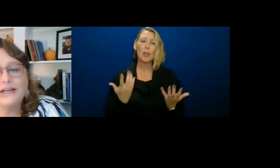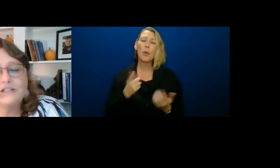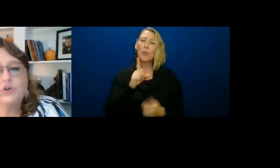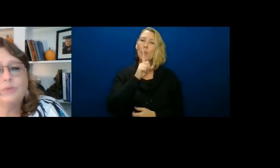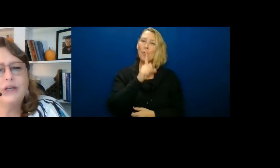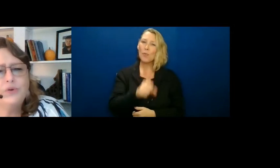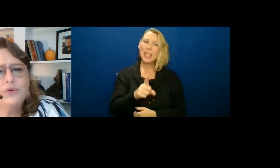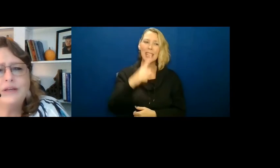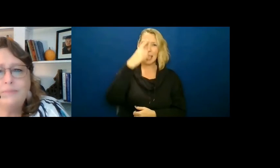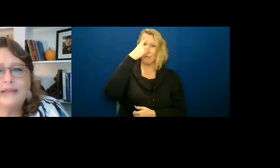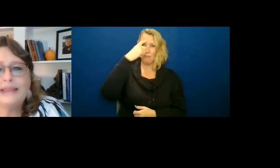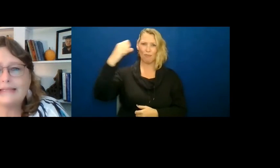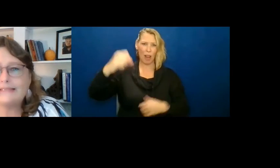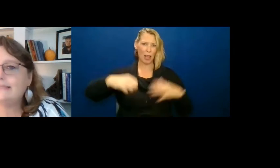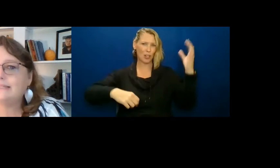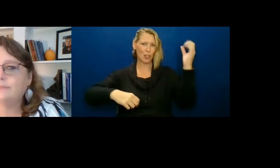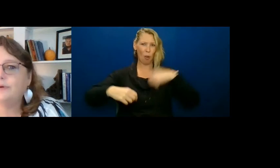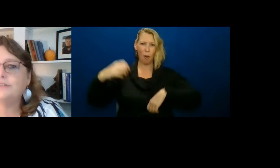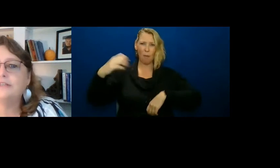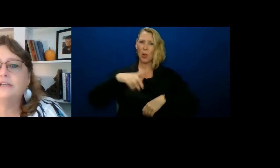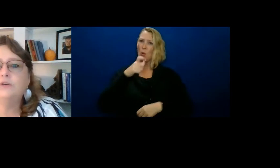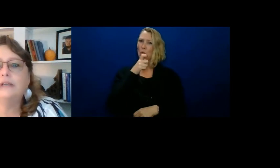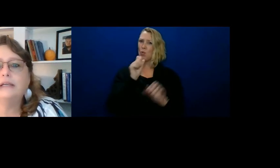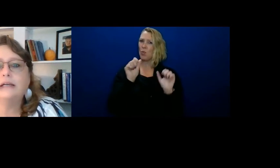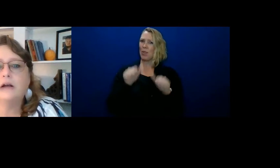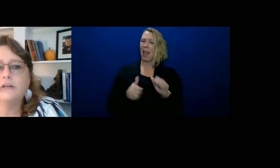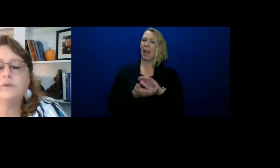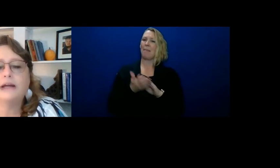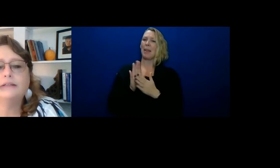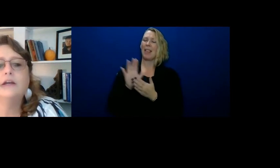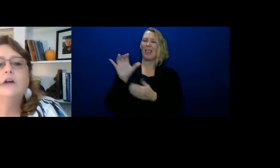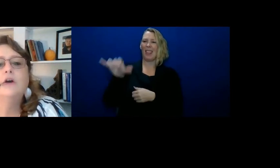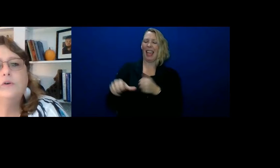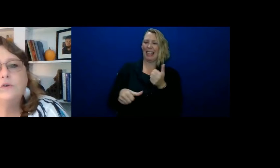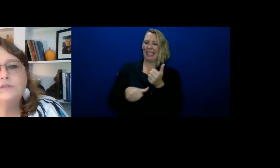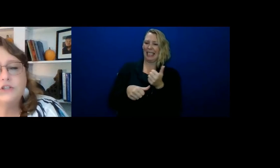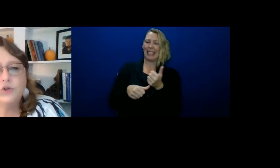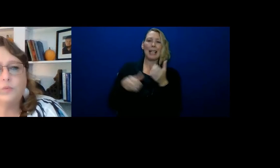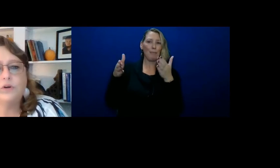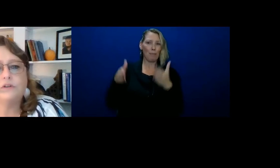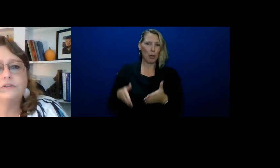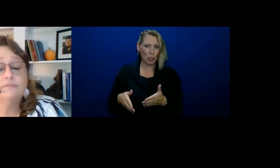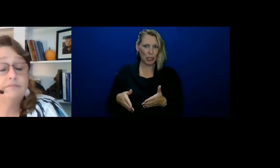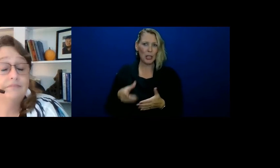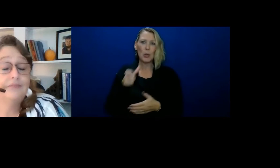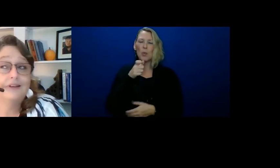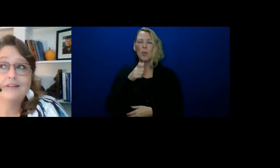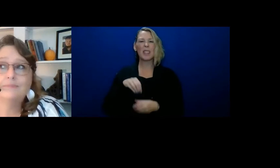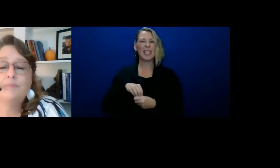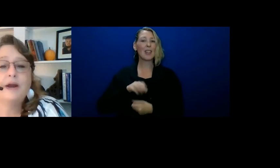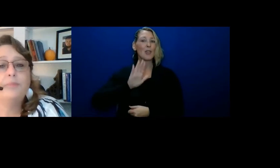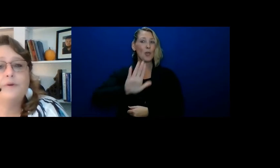kind of brainstorming, who can be that assistant person that you can get contracted? Who's in your world?